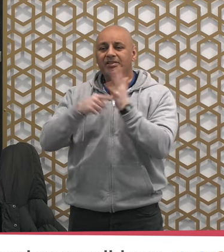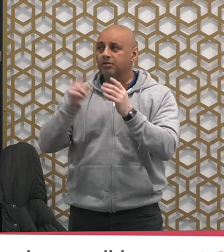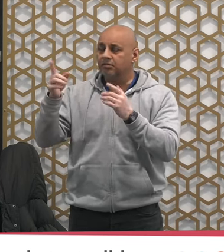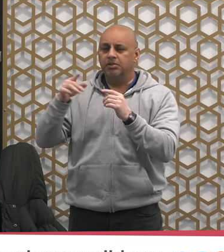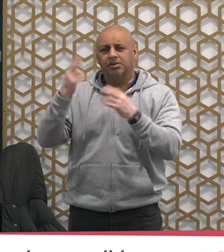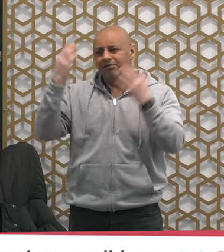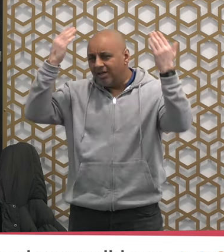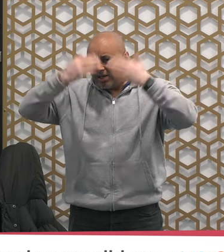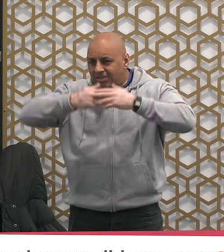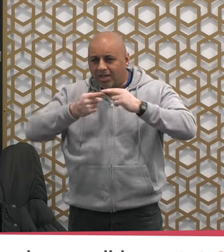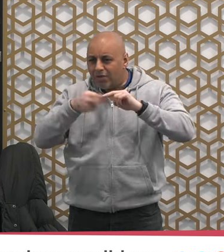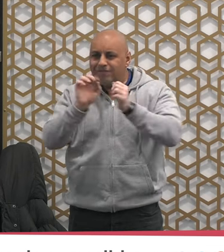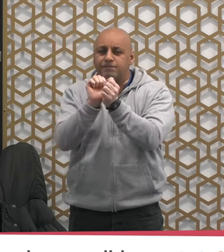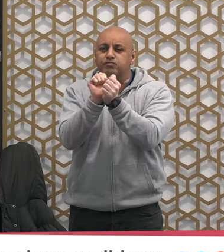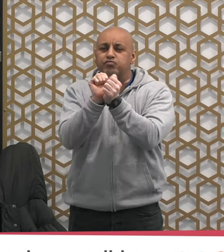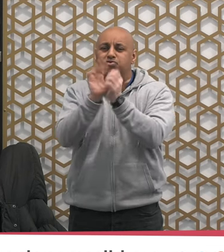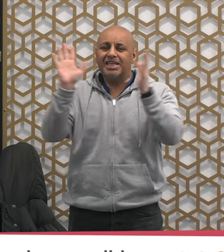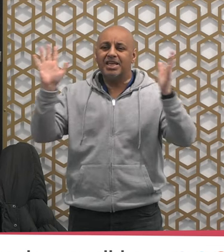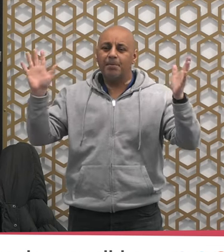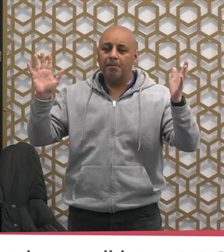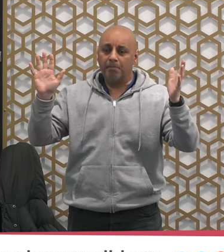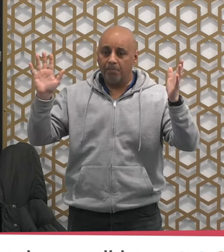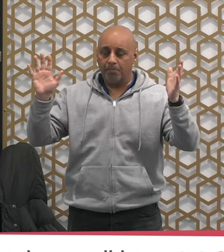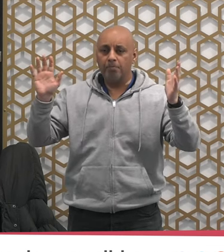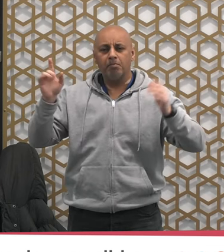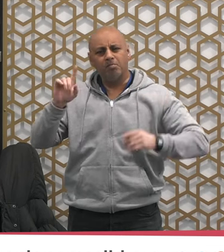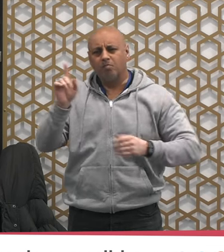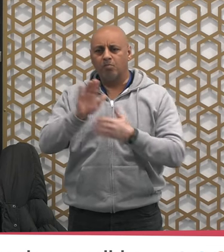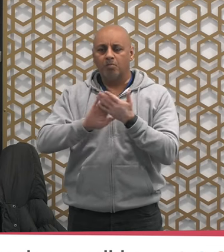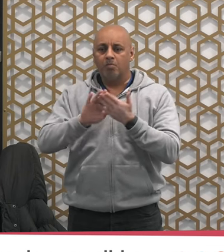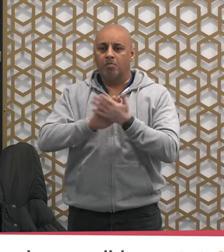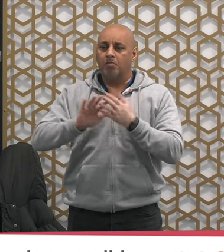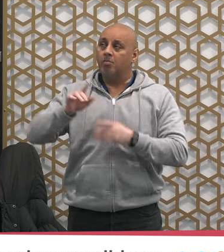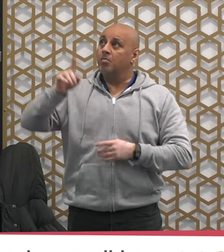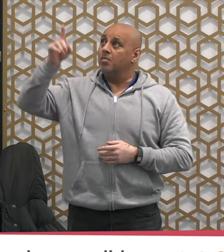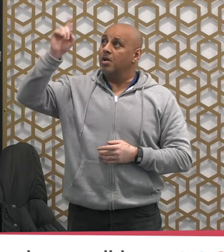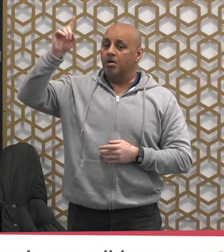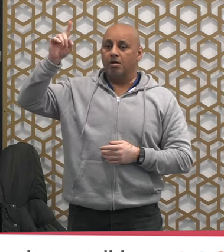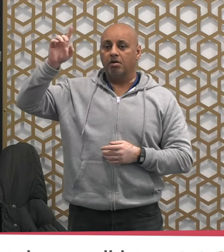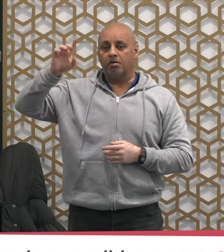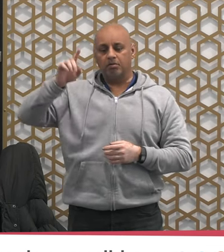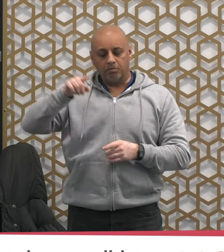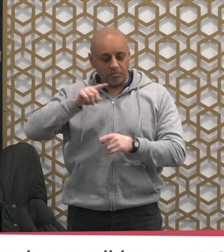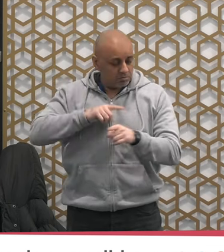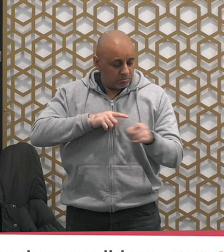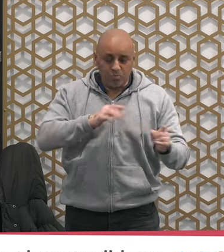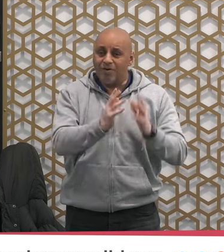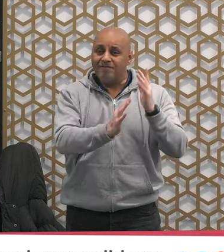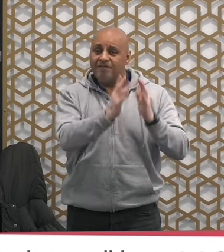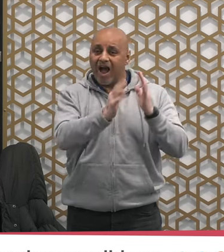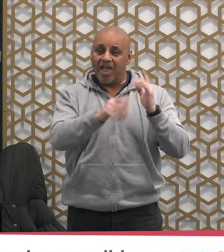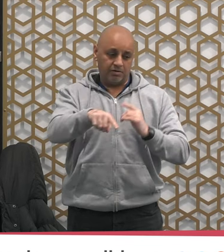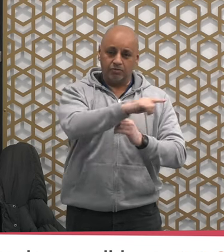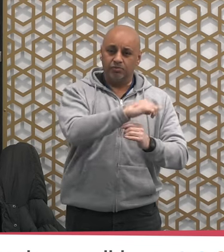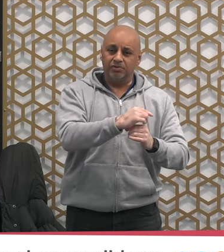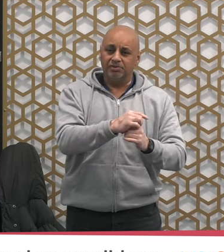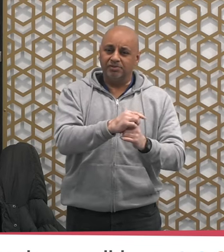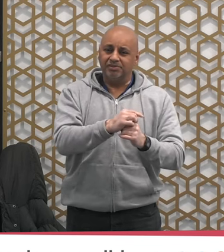subhanahu wa ta'ala frees his slaves from the fire of hell and the fact